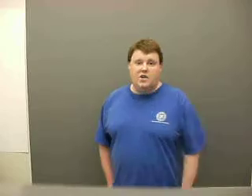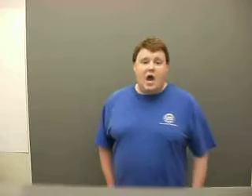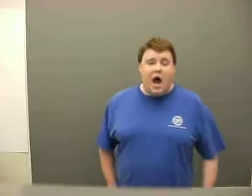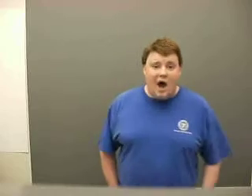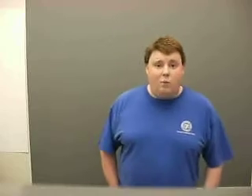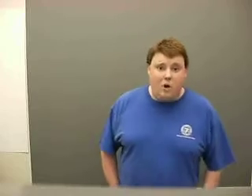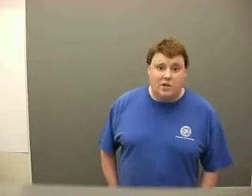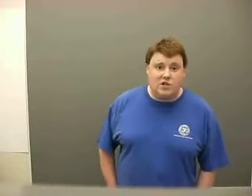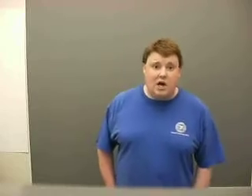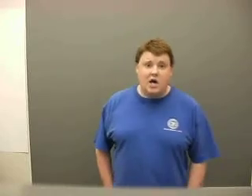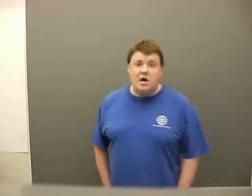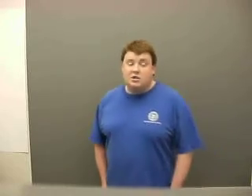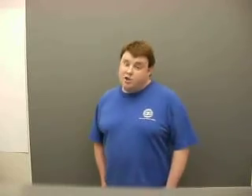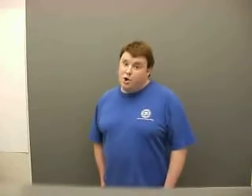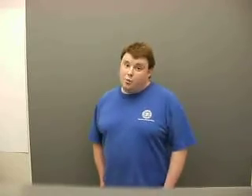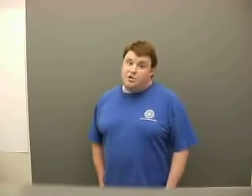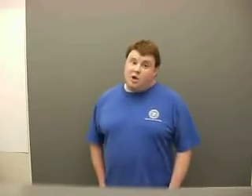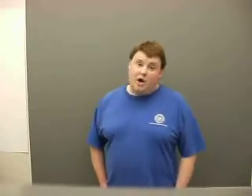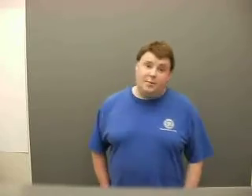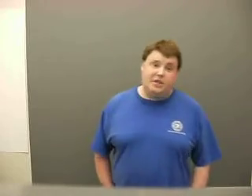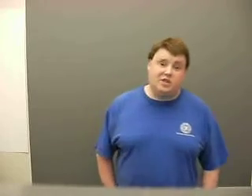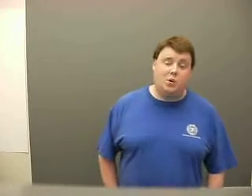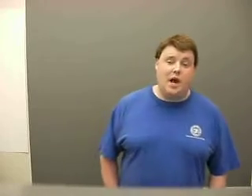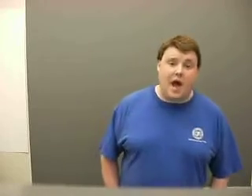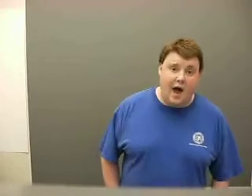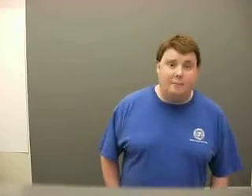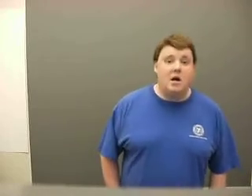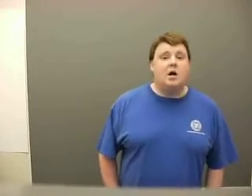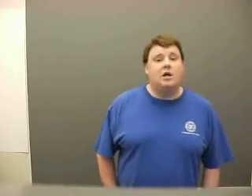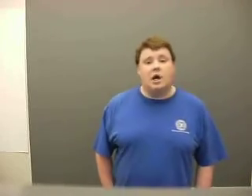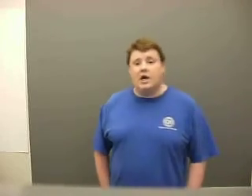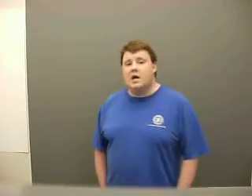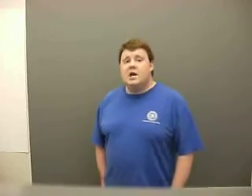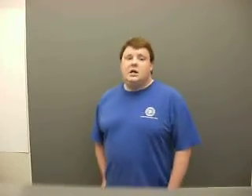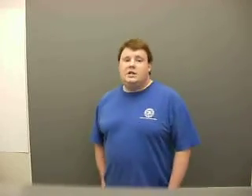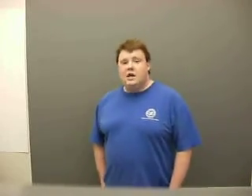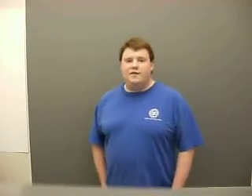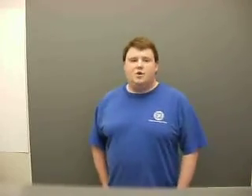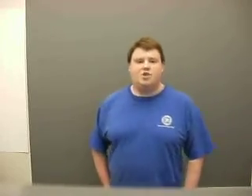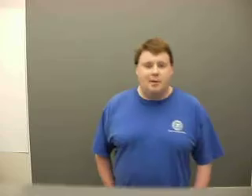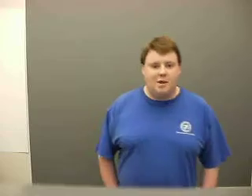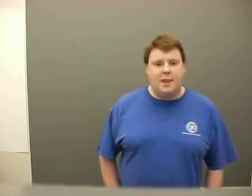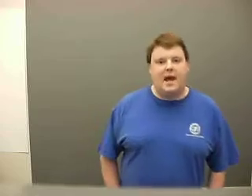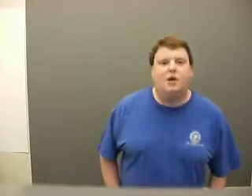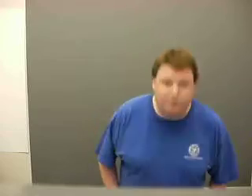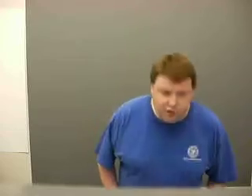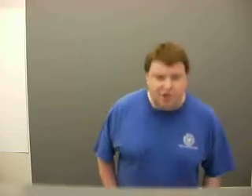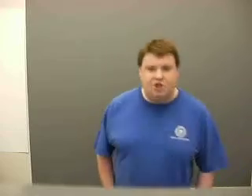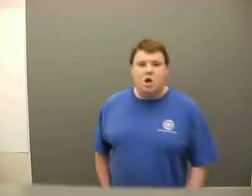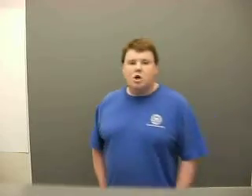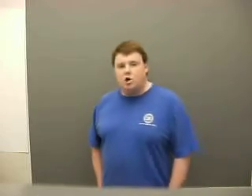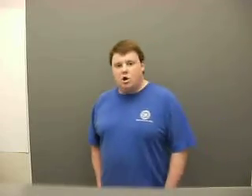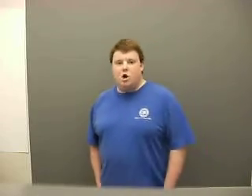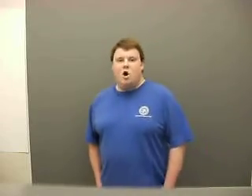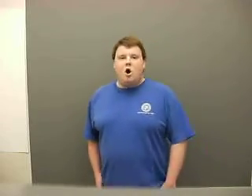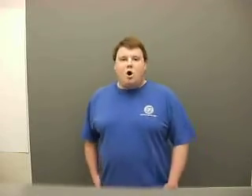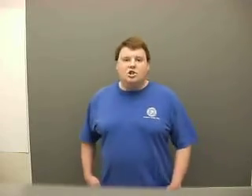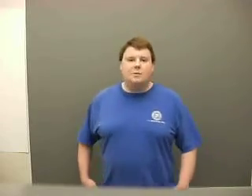I was a little retarded. But that's okay. I'm gonna give you something that could reach your ultimate